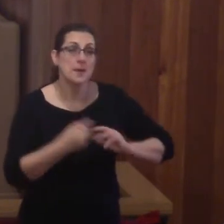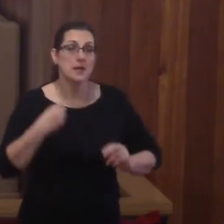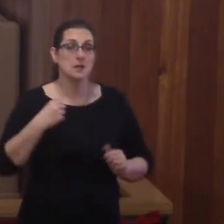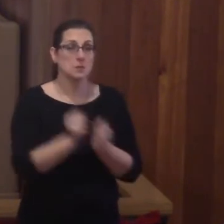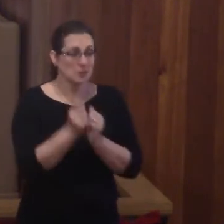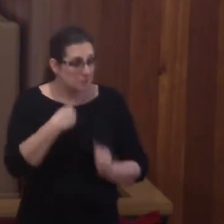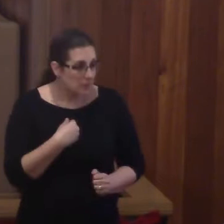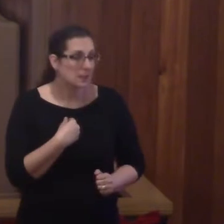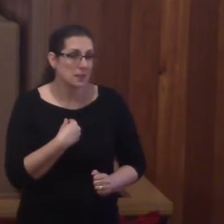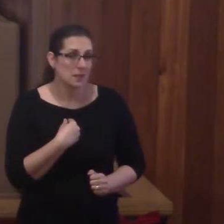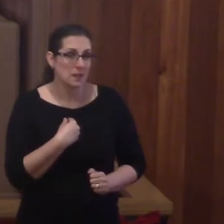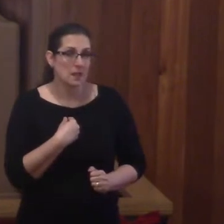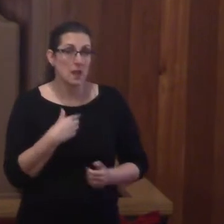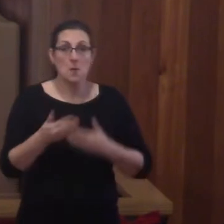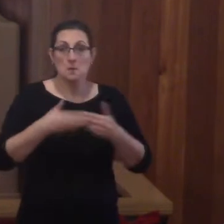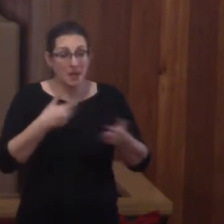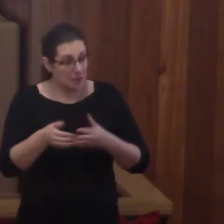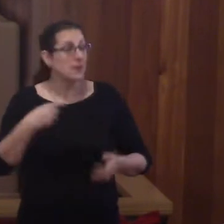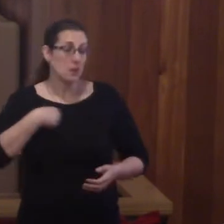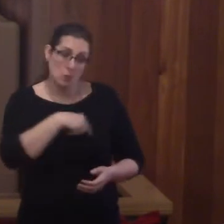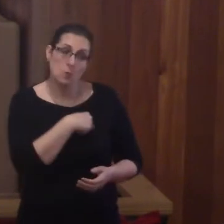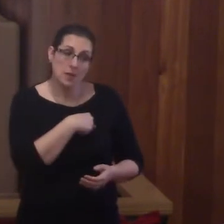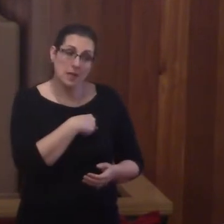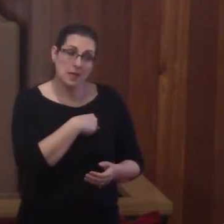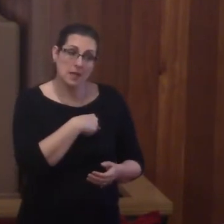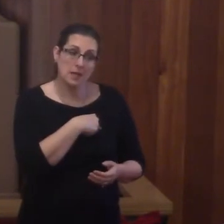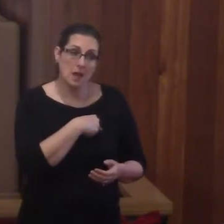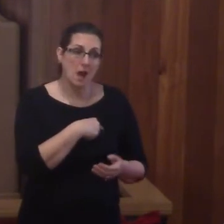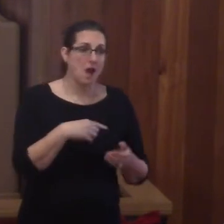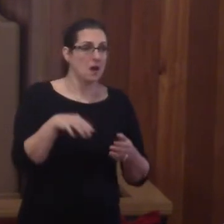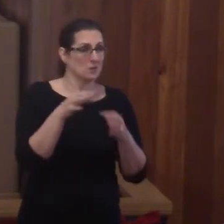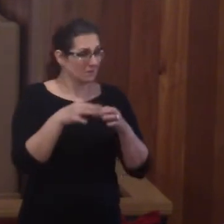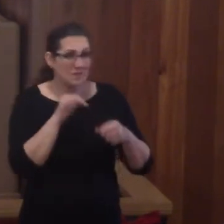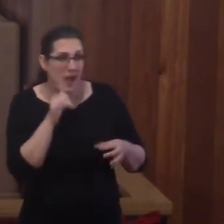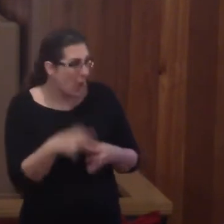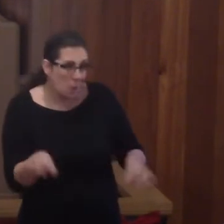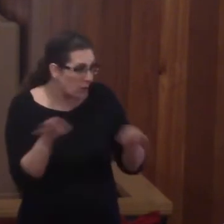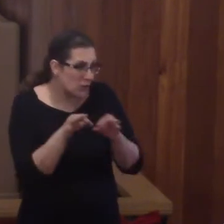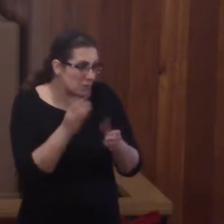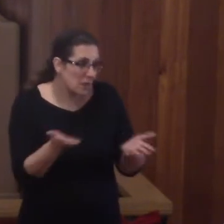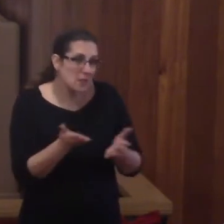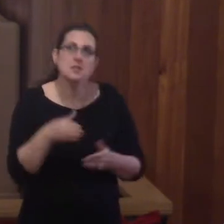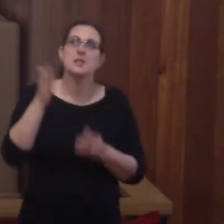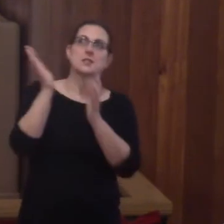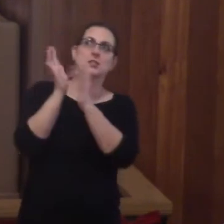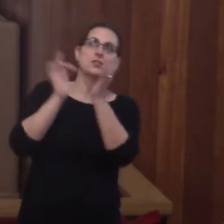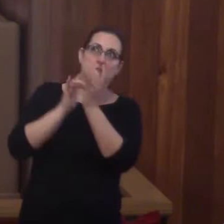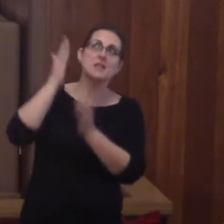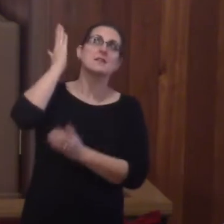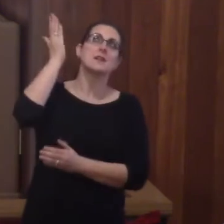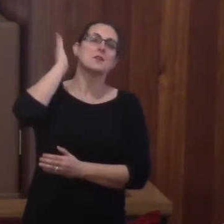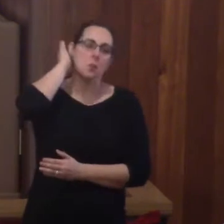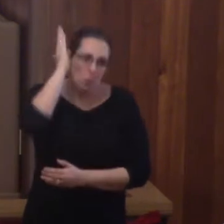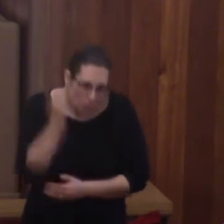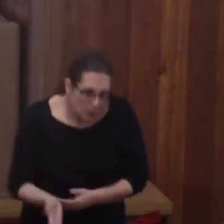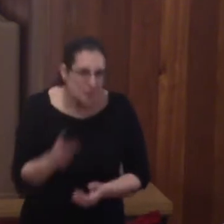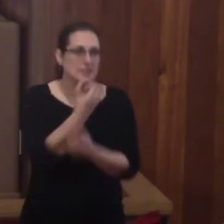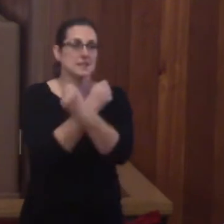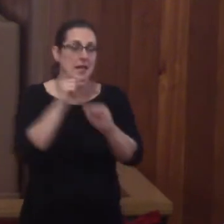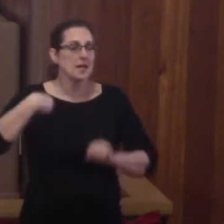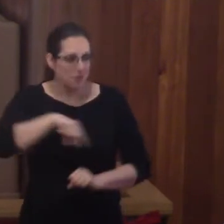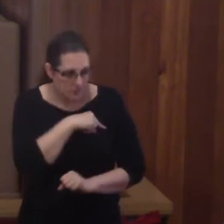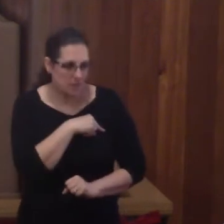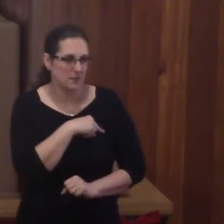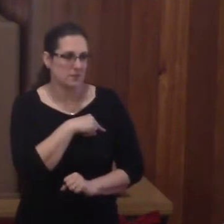friends. For though we may be a fool's errand, Jesus is that fool who will stop at nothing